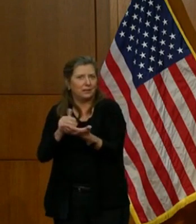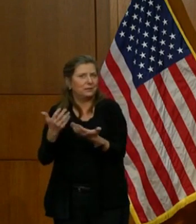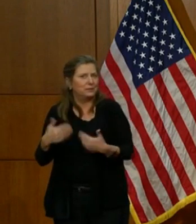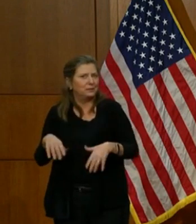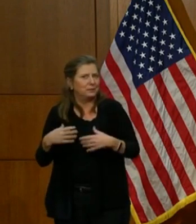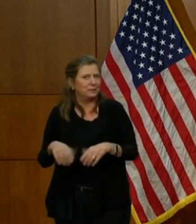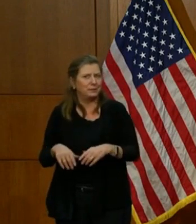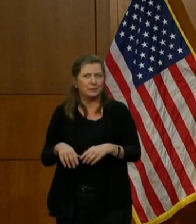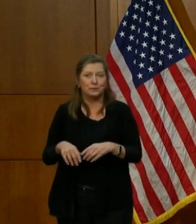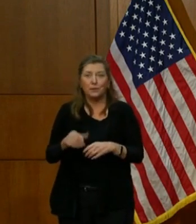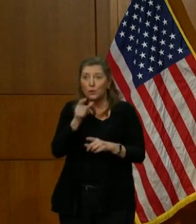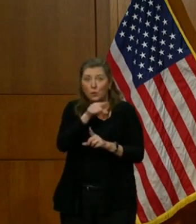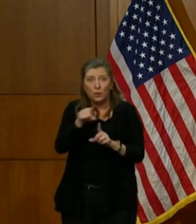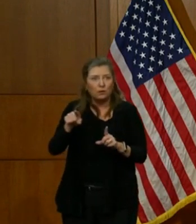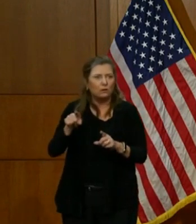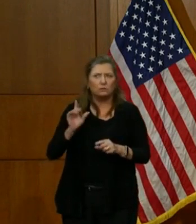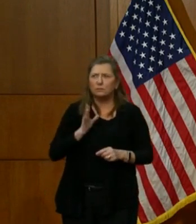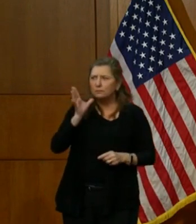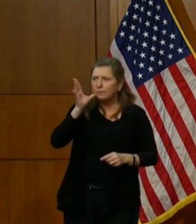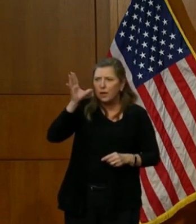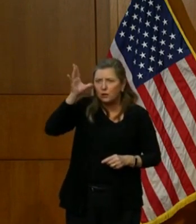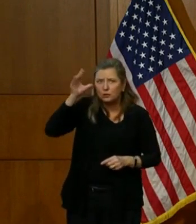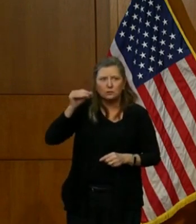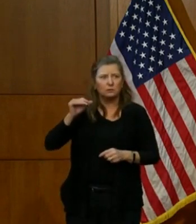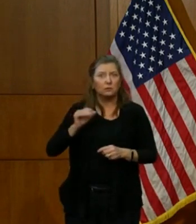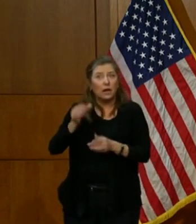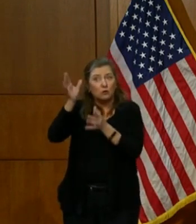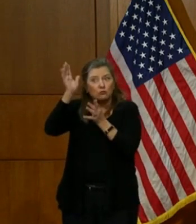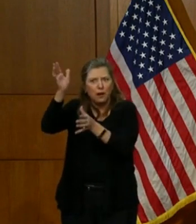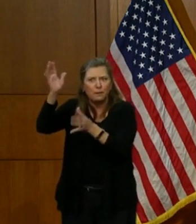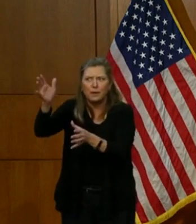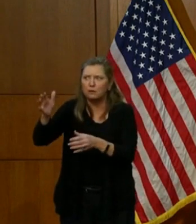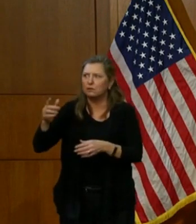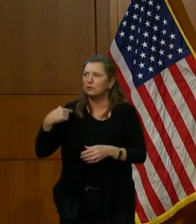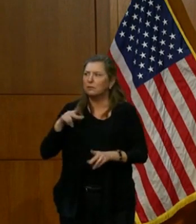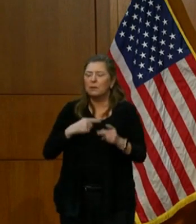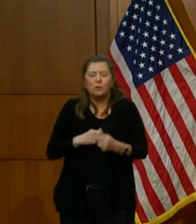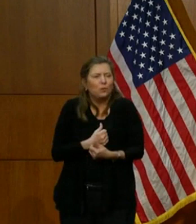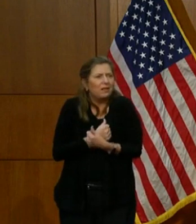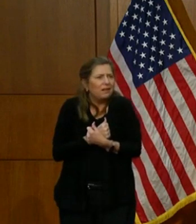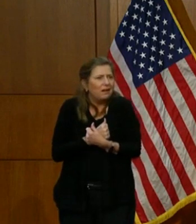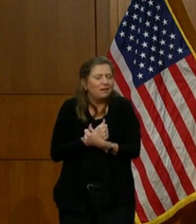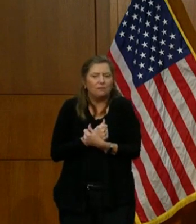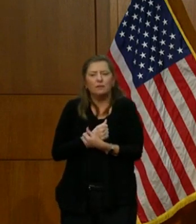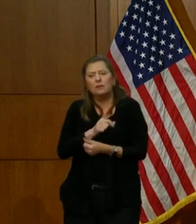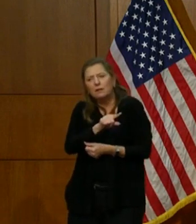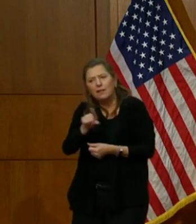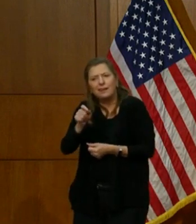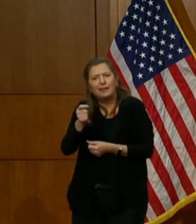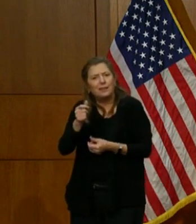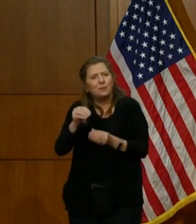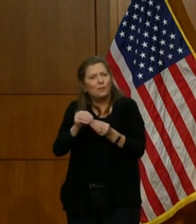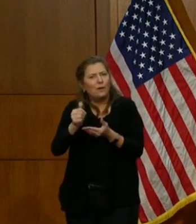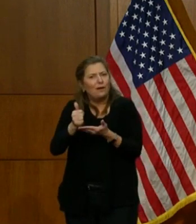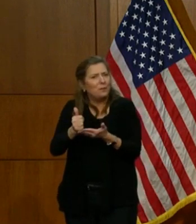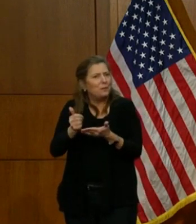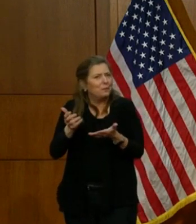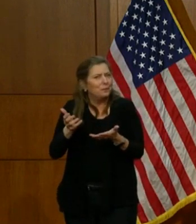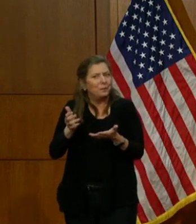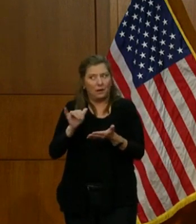These are our parents, our grandparents, and people we love, people who just need a little extra help.